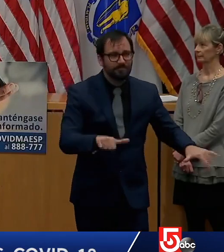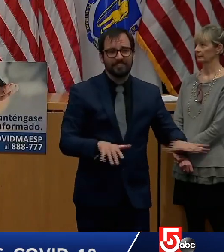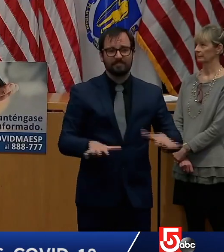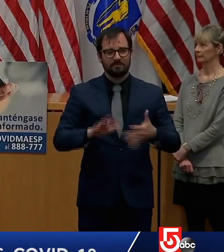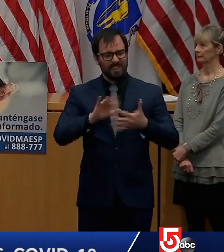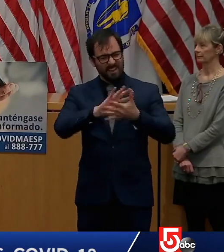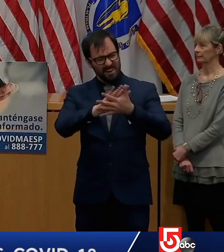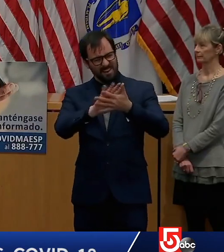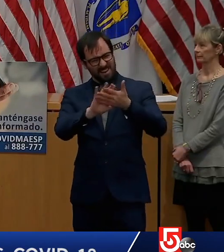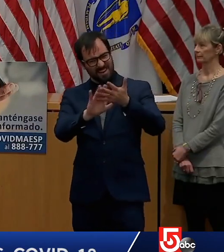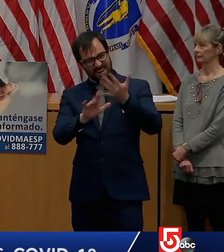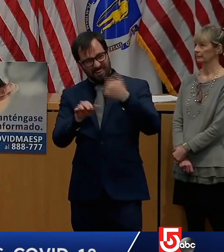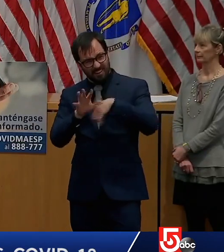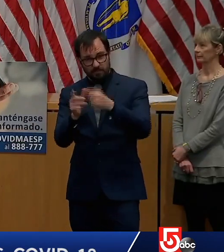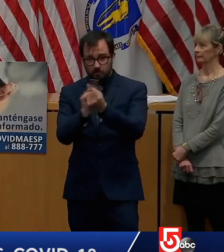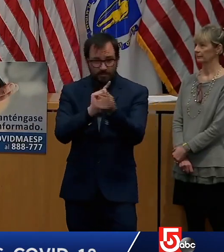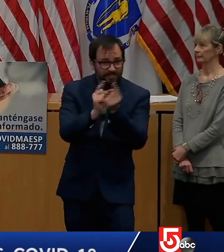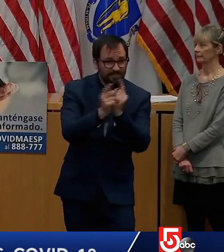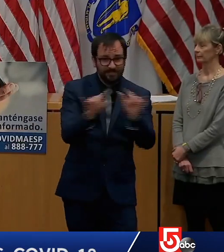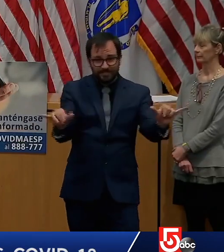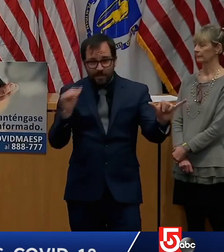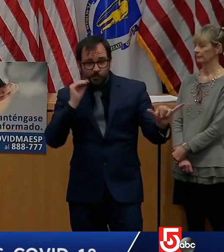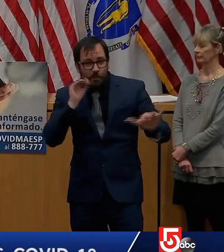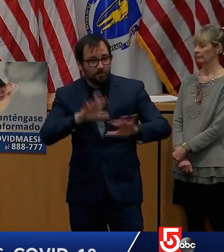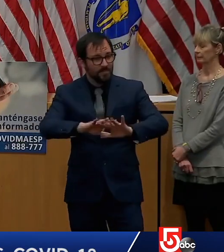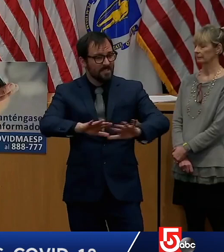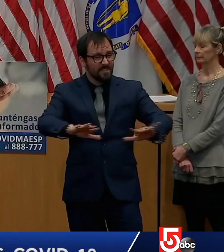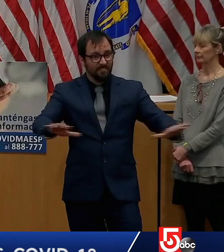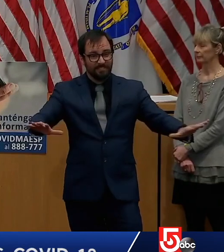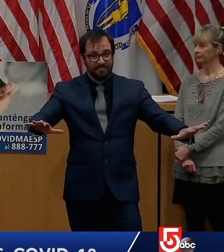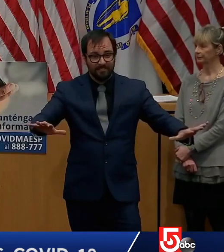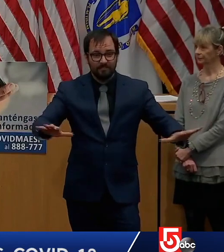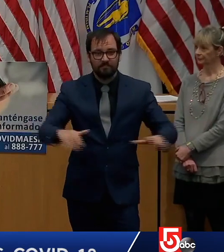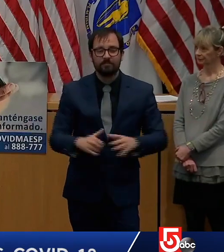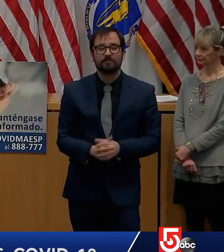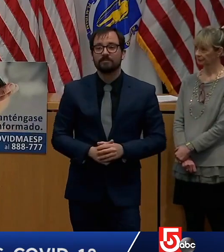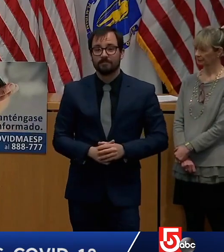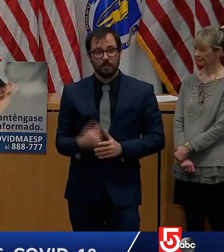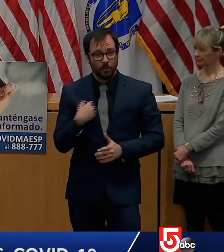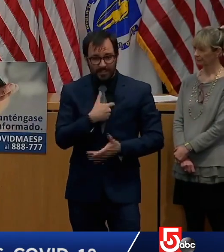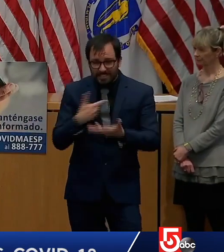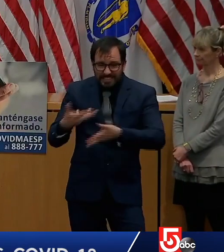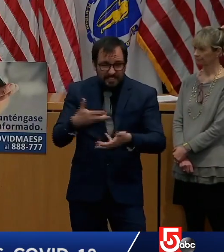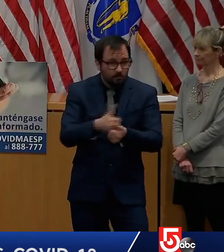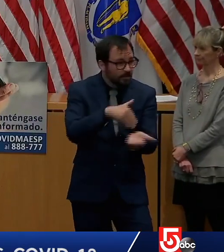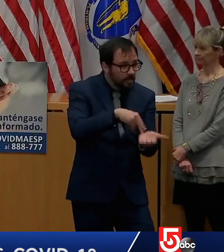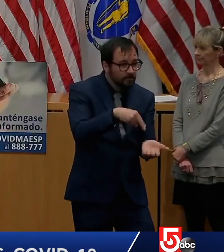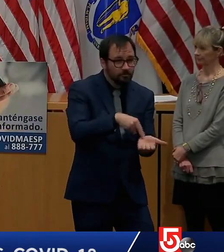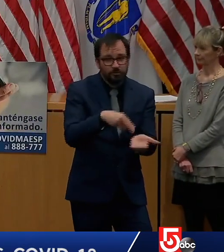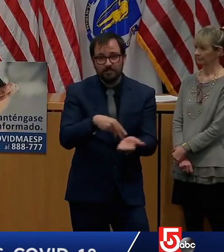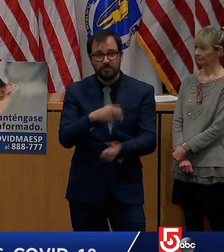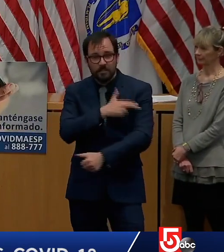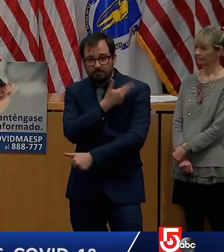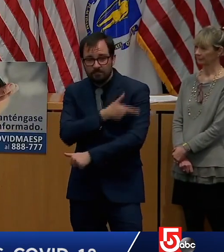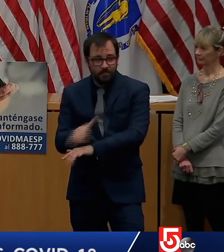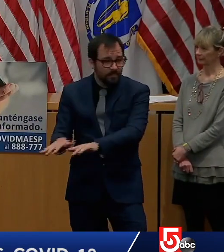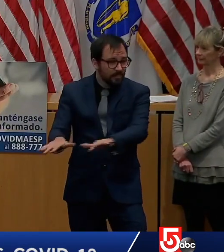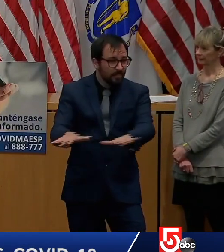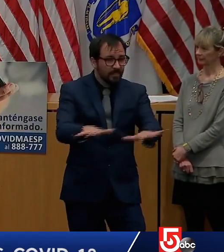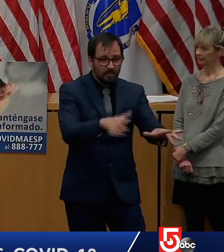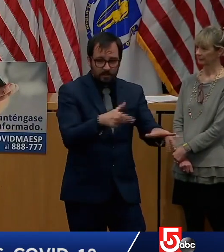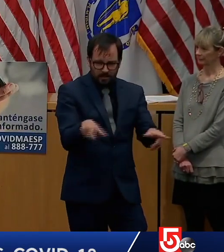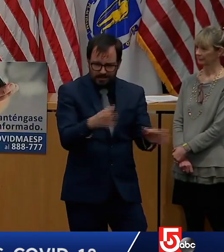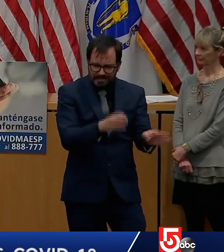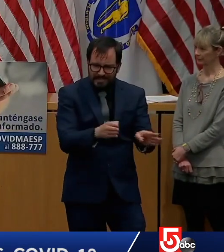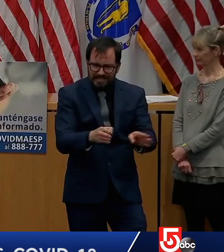And then all the work we did with the health care community to help them prepare for this was all about trying to make sure that